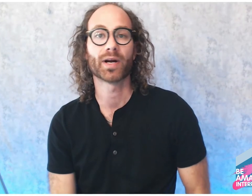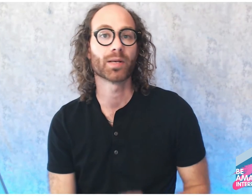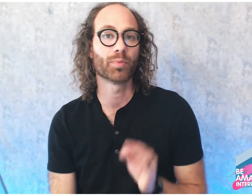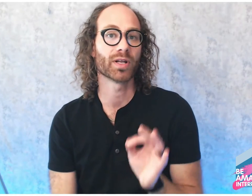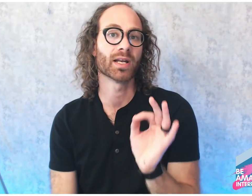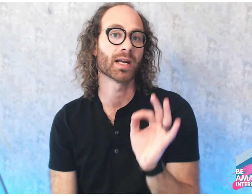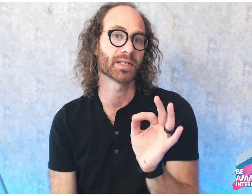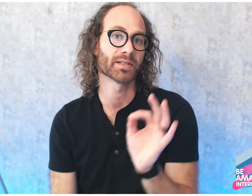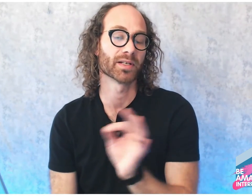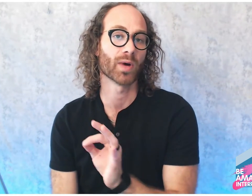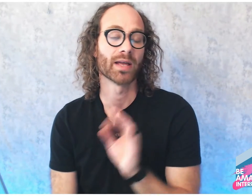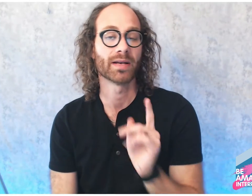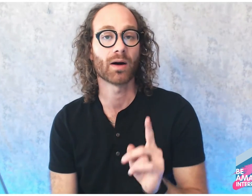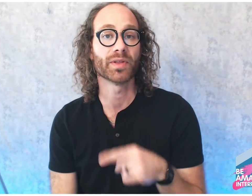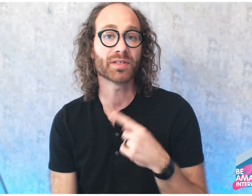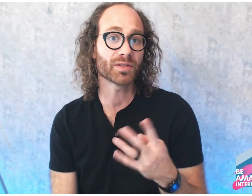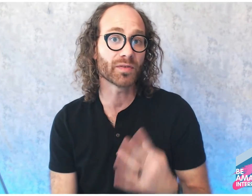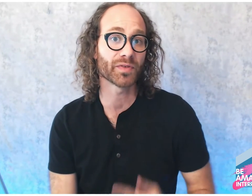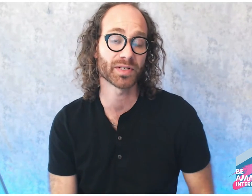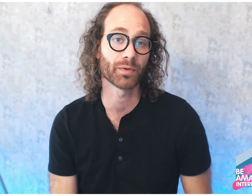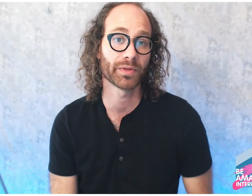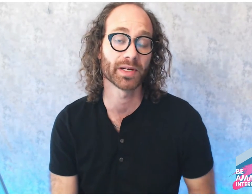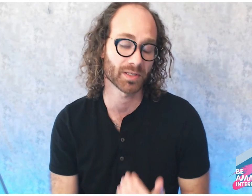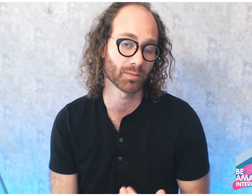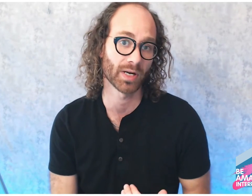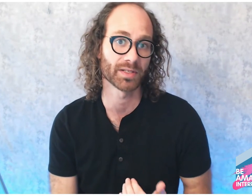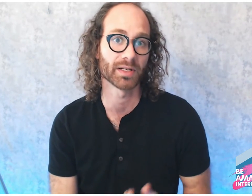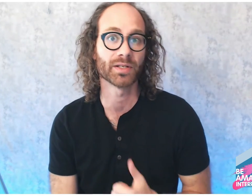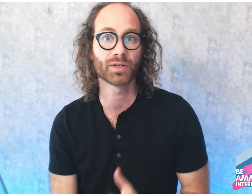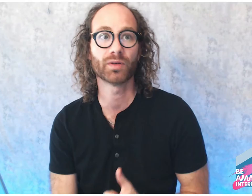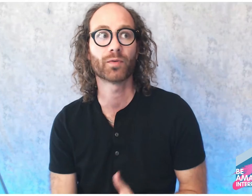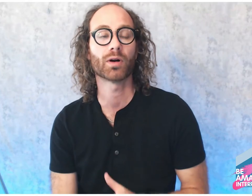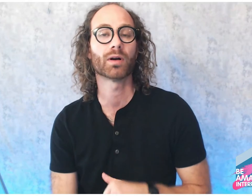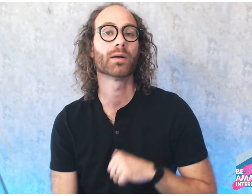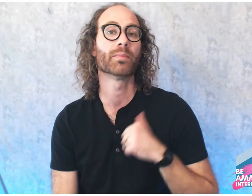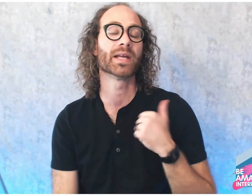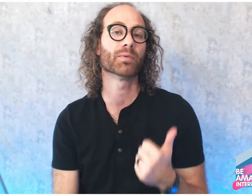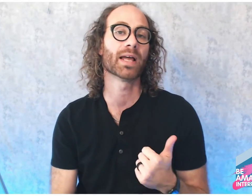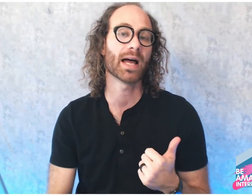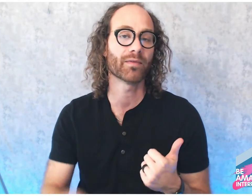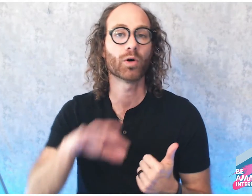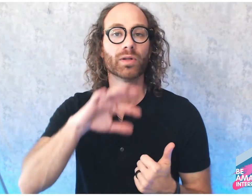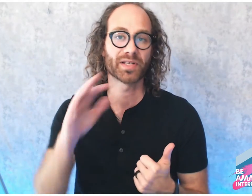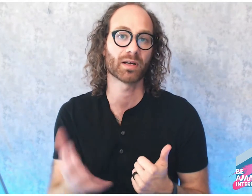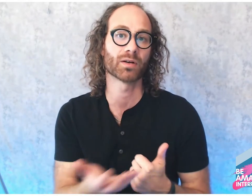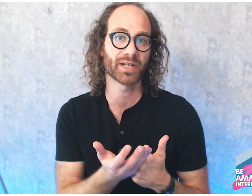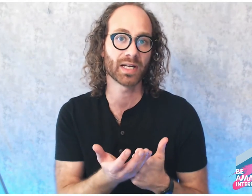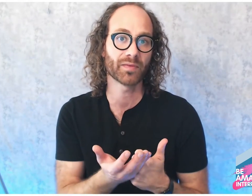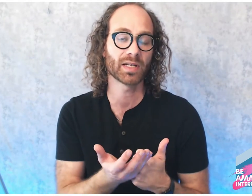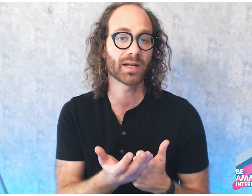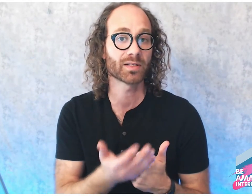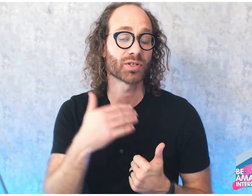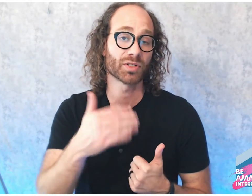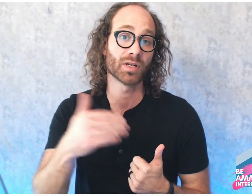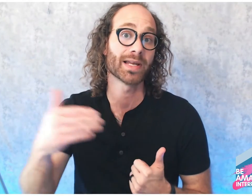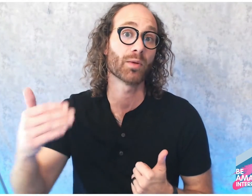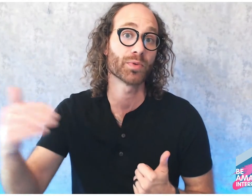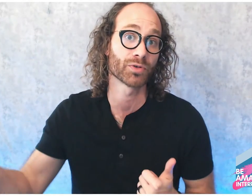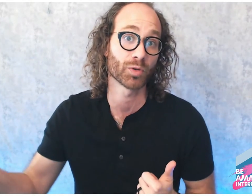put it in a nice, succinct way. Now, this is good for several things, summarizing. It's good for being able to have a holistic understanding of a text, which does help your interpretation.